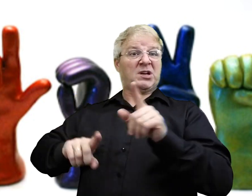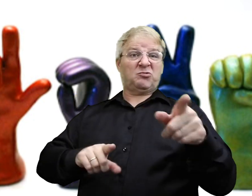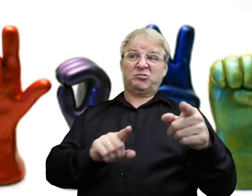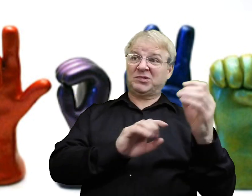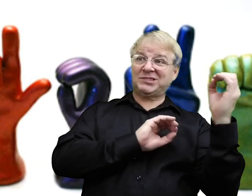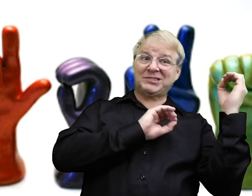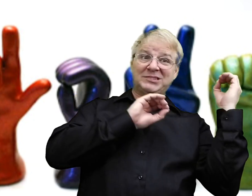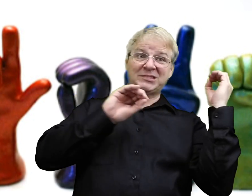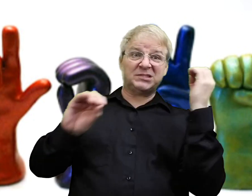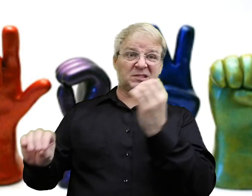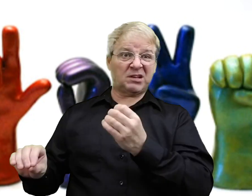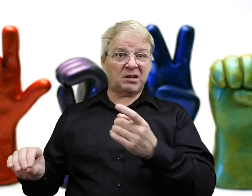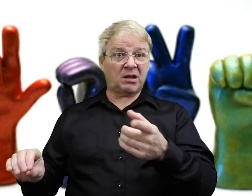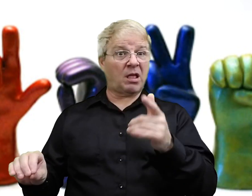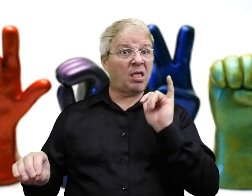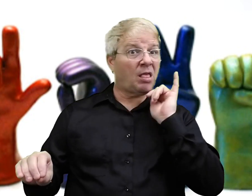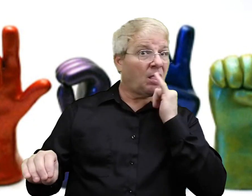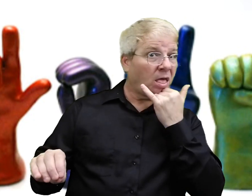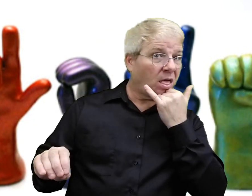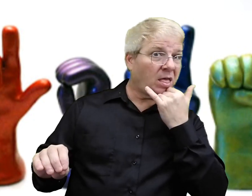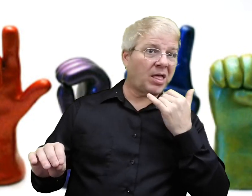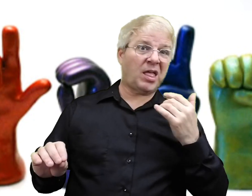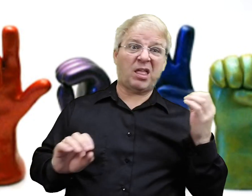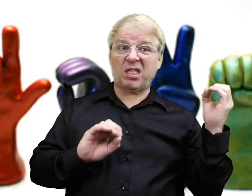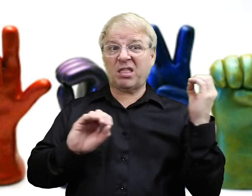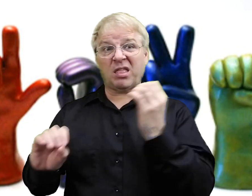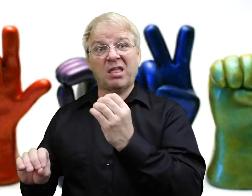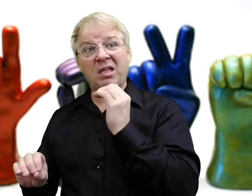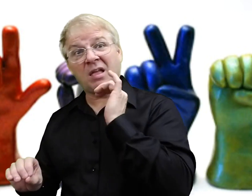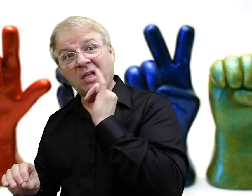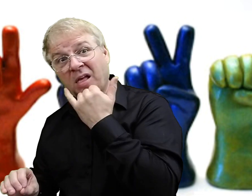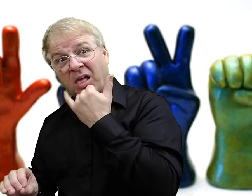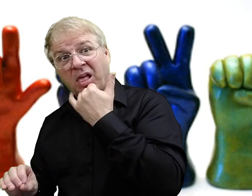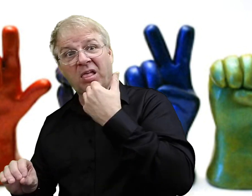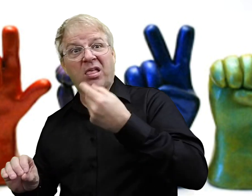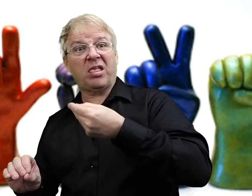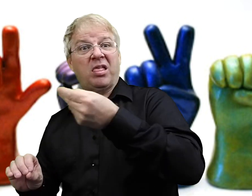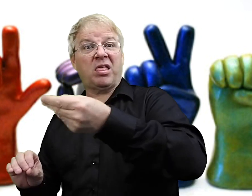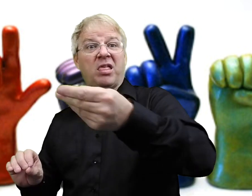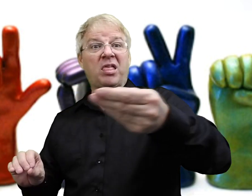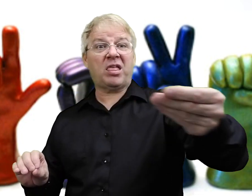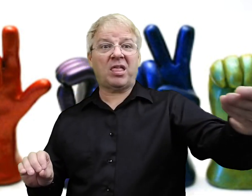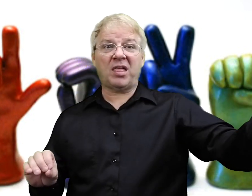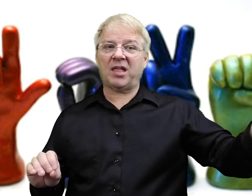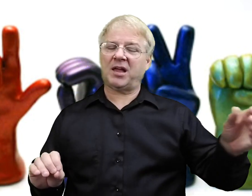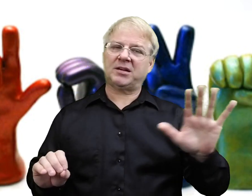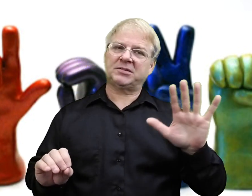sign language, and you're teaching them something by mistake, perhaps, they're going to pass